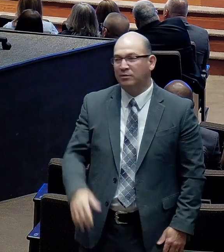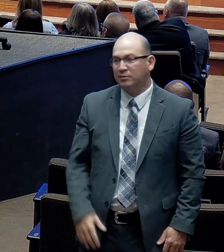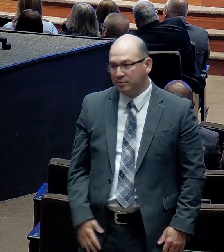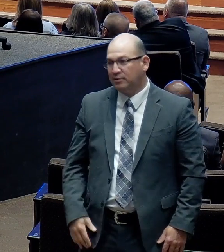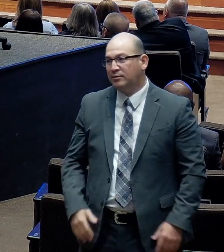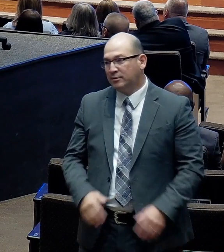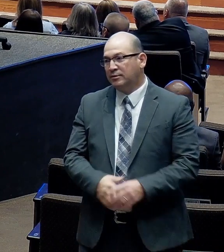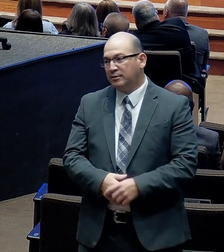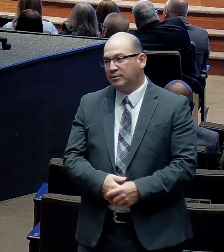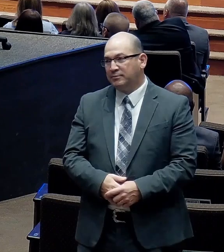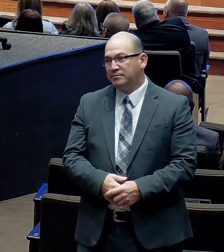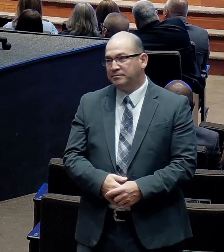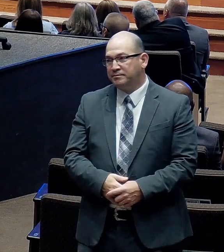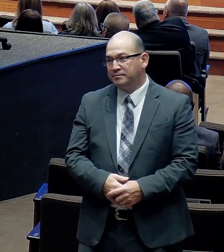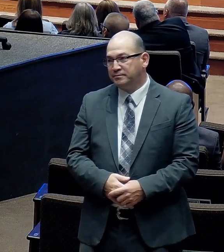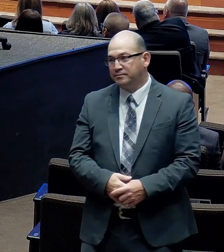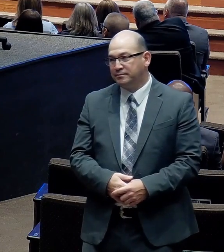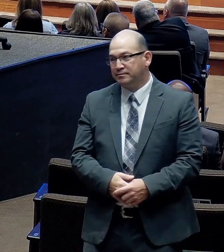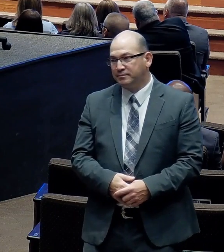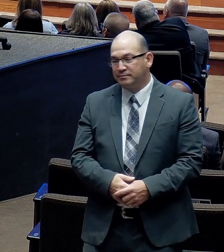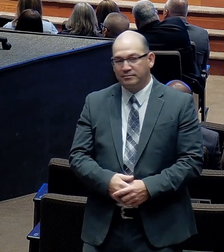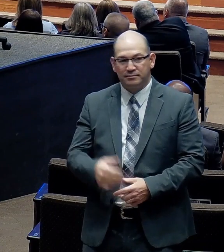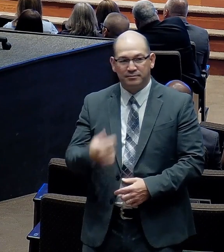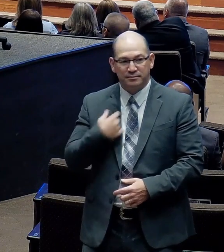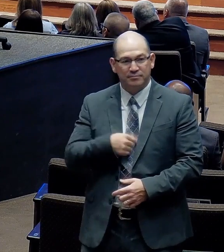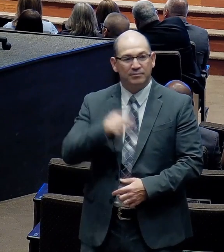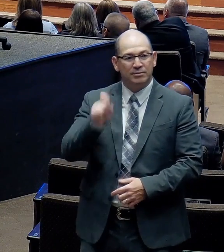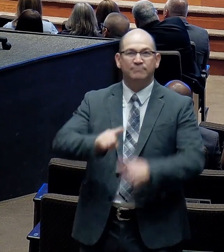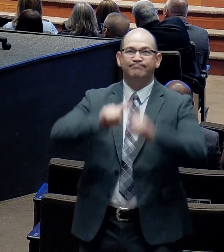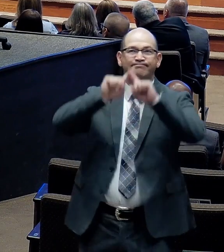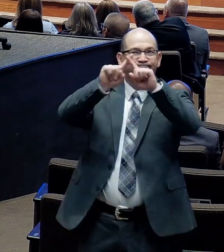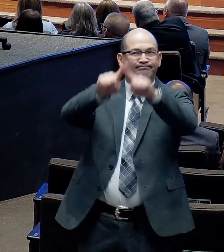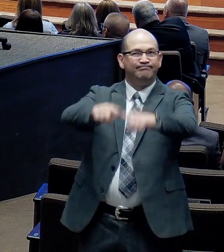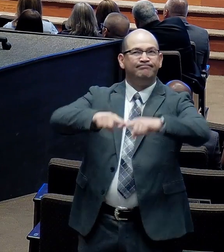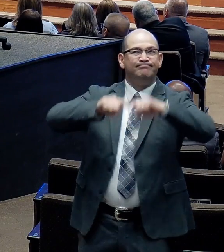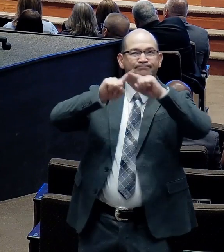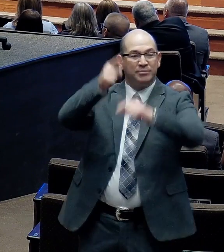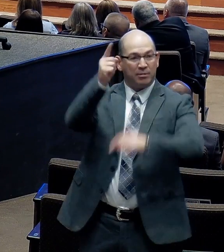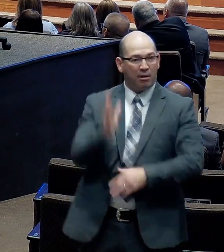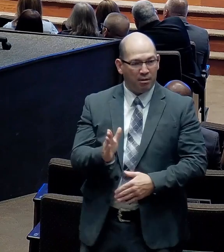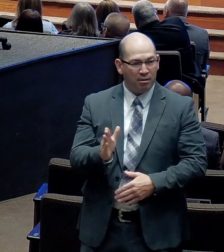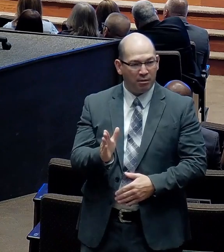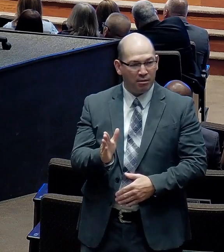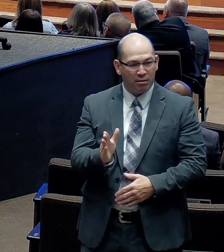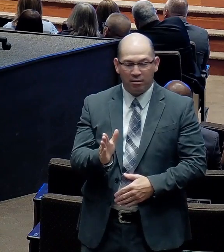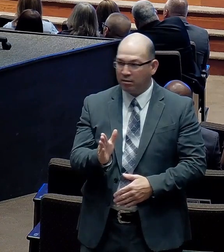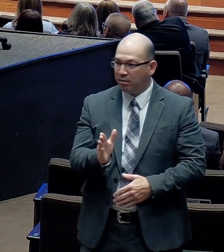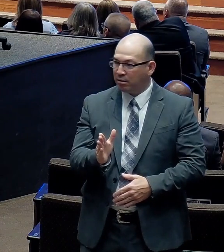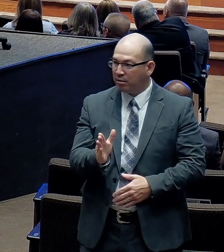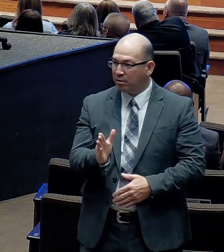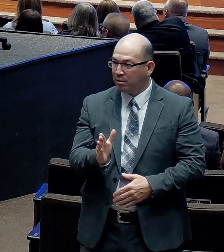We have to depend. Folks. We face a crisis. In 2021.